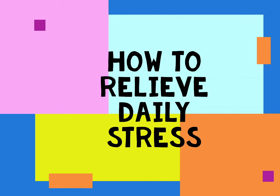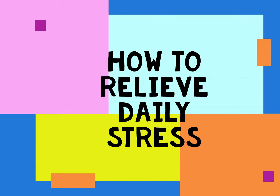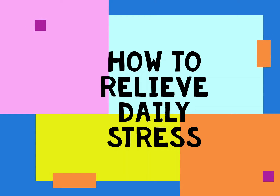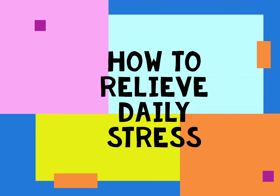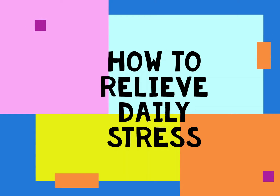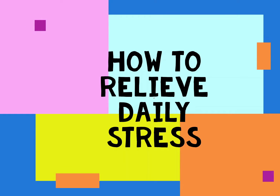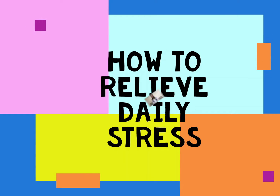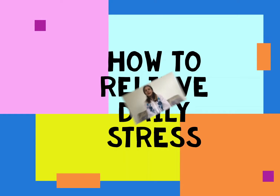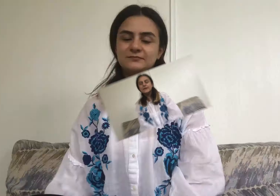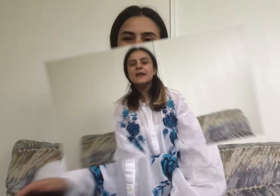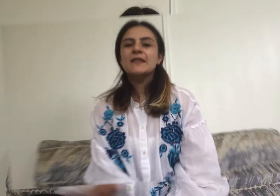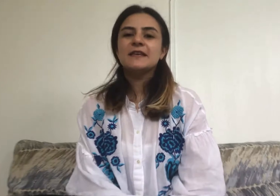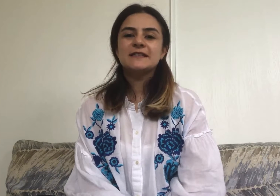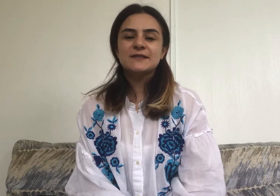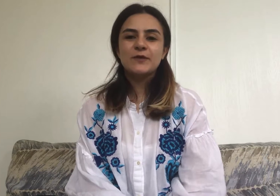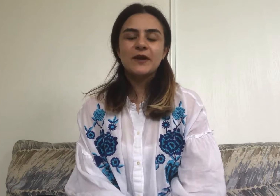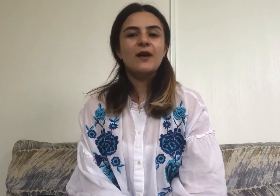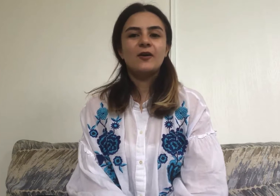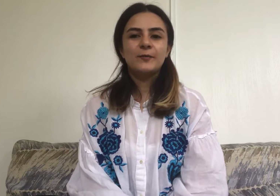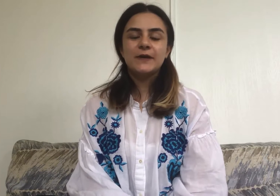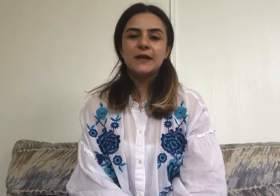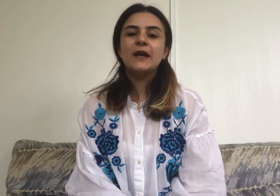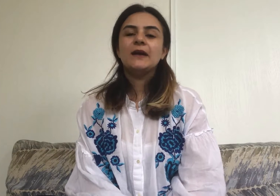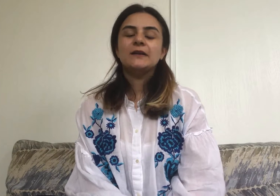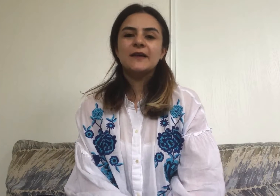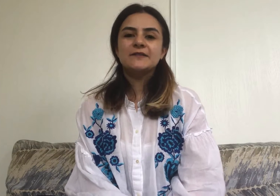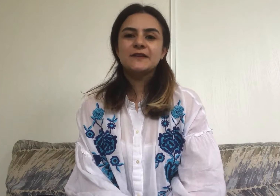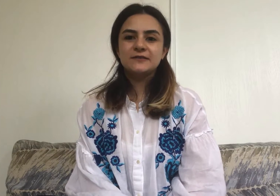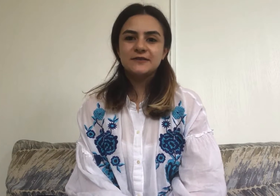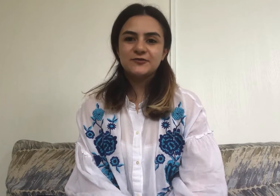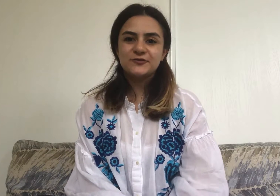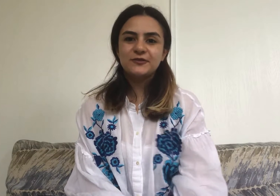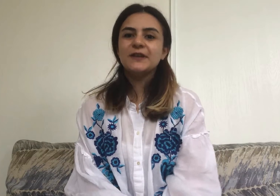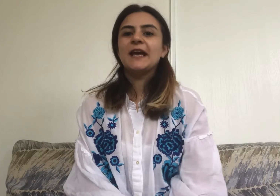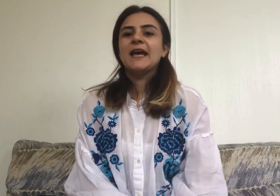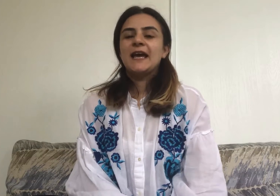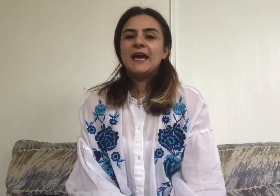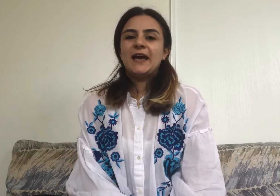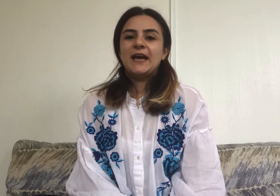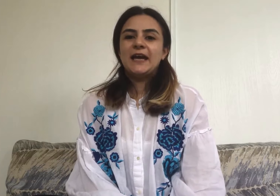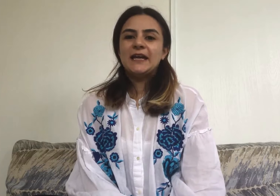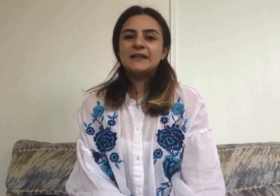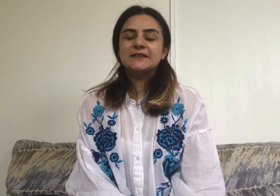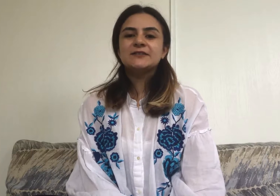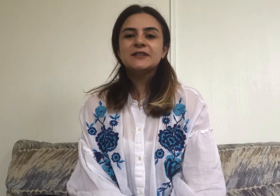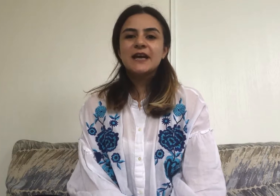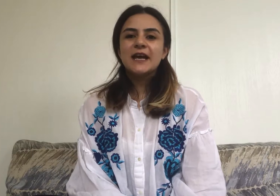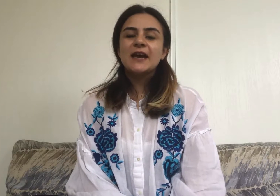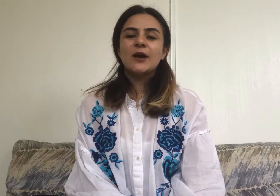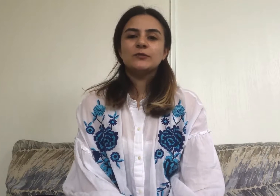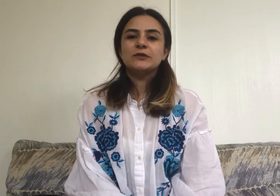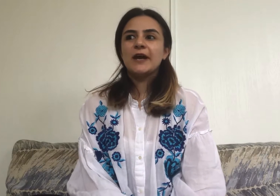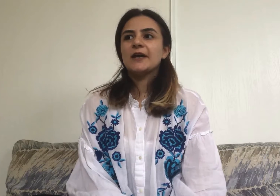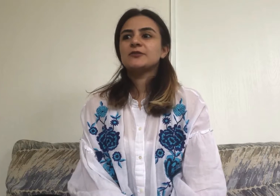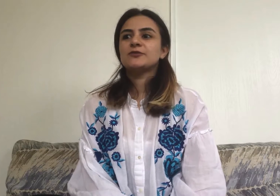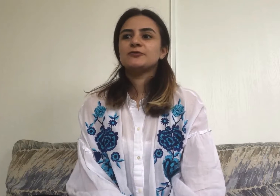Hi everyone, this is me, R.P. Life Skills Intern, and today I would like to